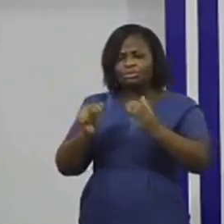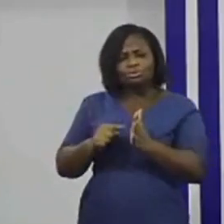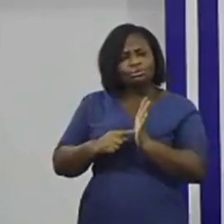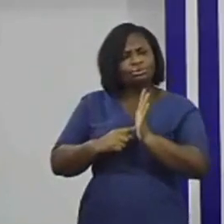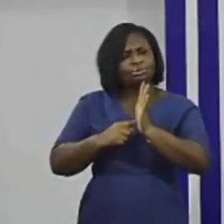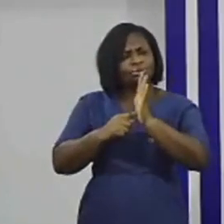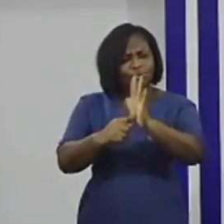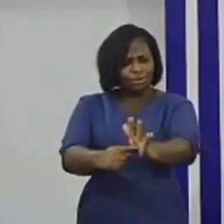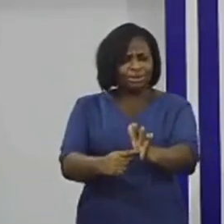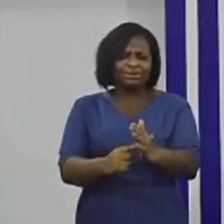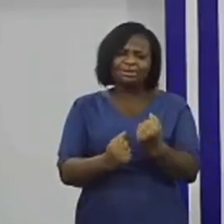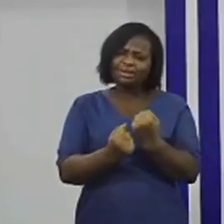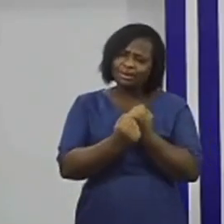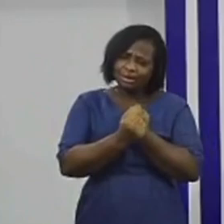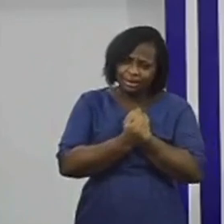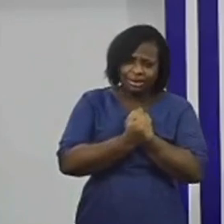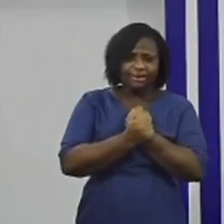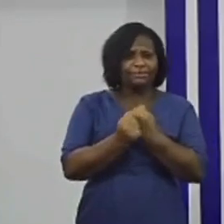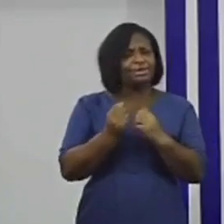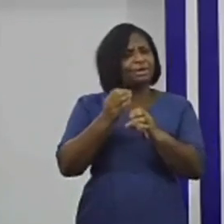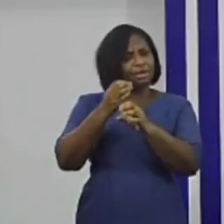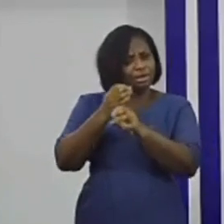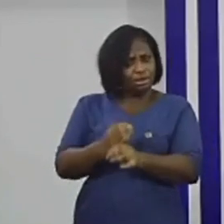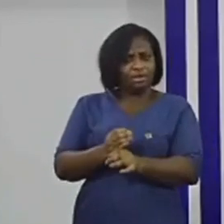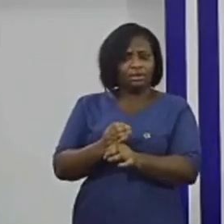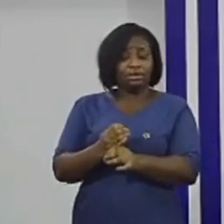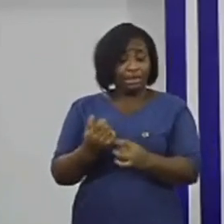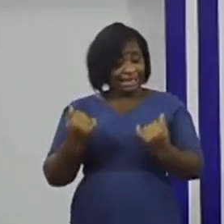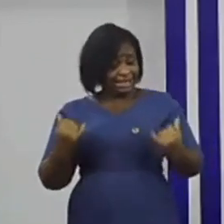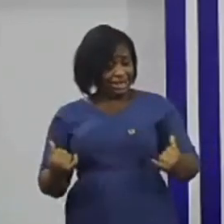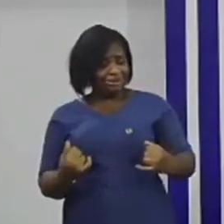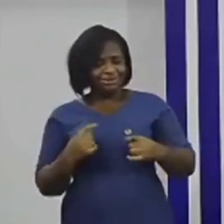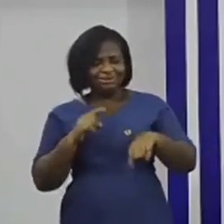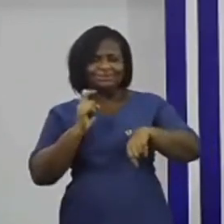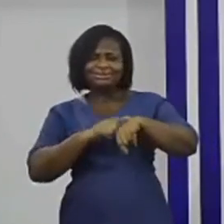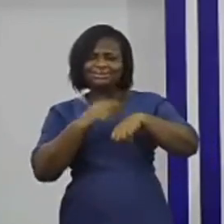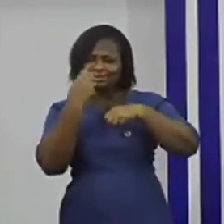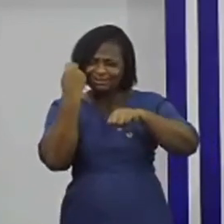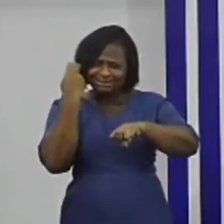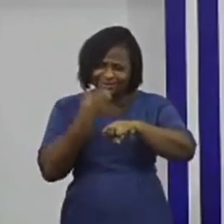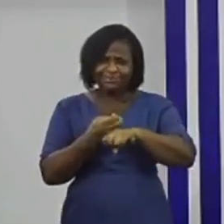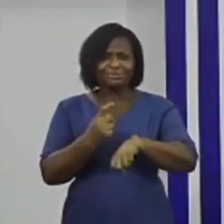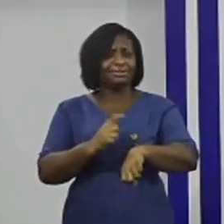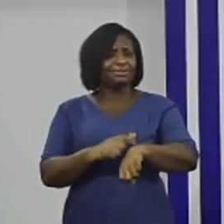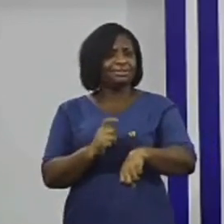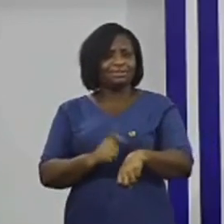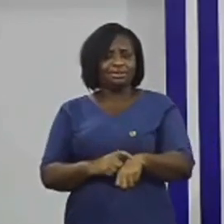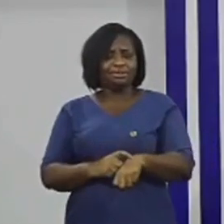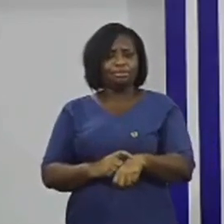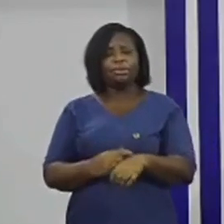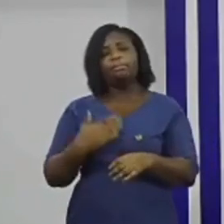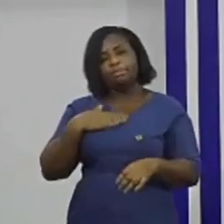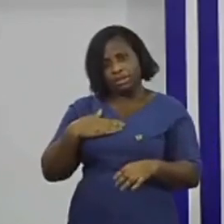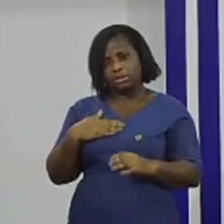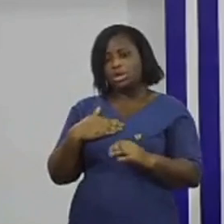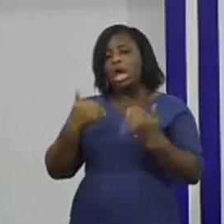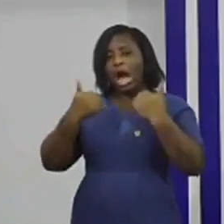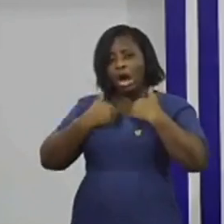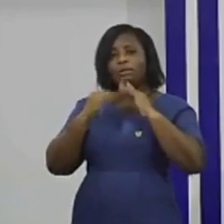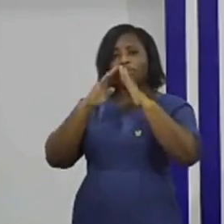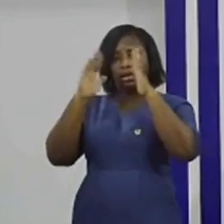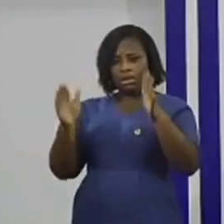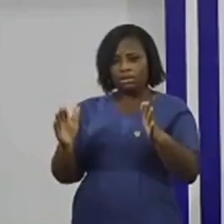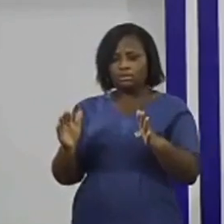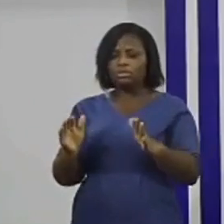generosity in these very trying moments in the nation's history. Landlords are entreated to extend